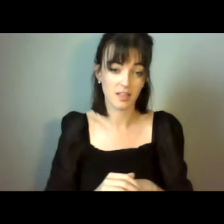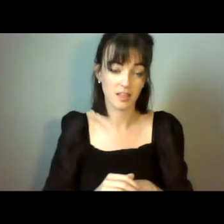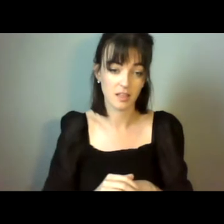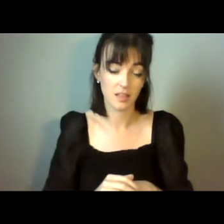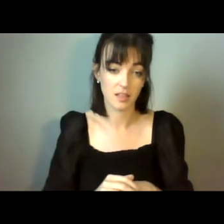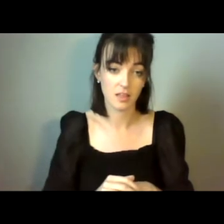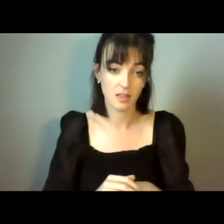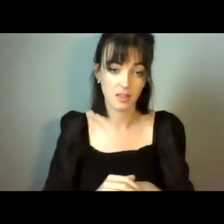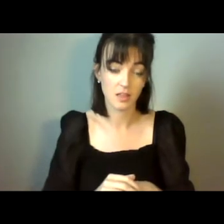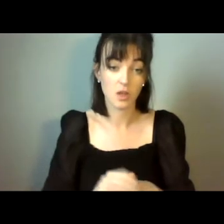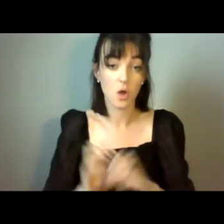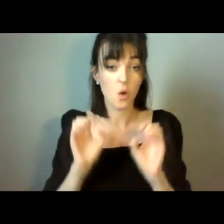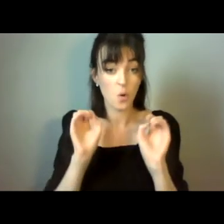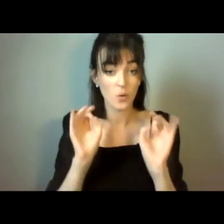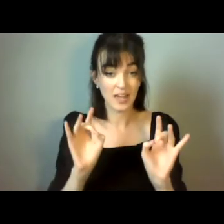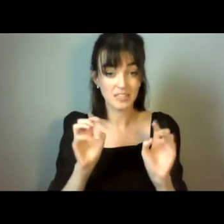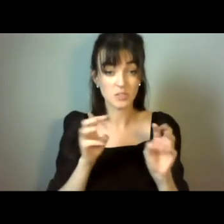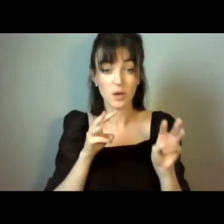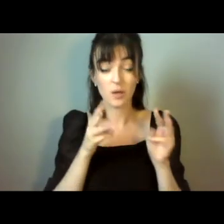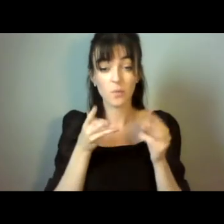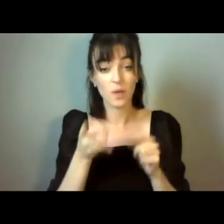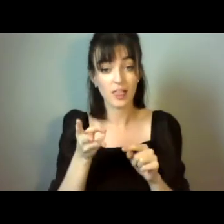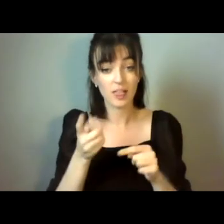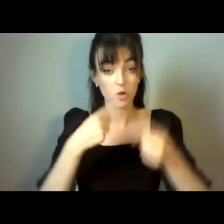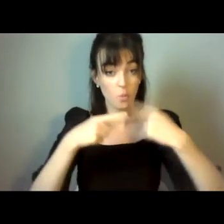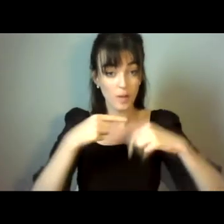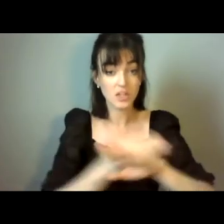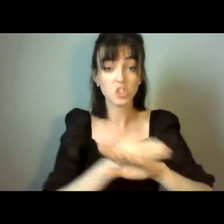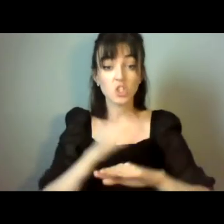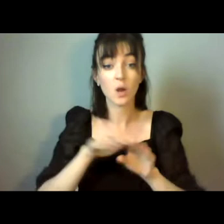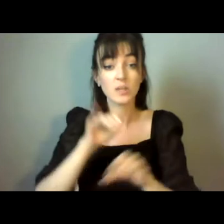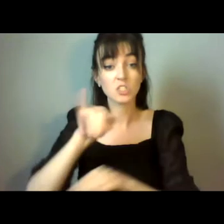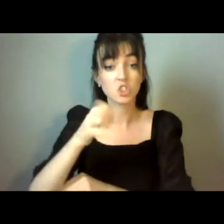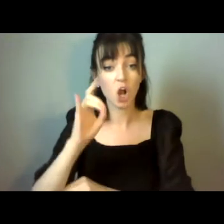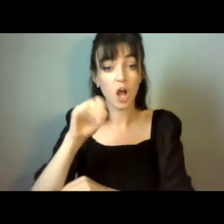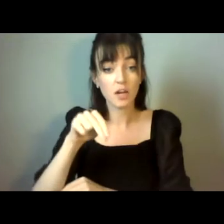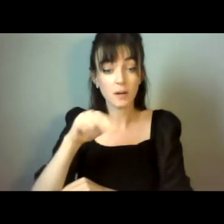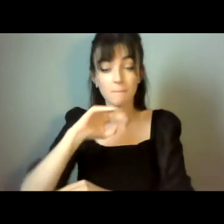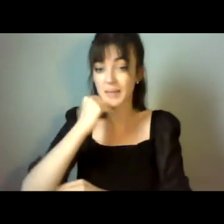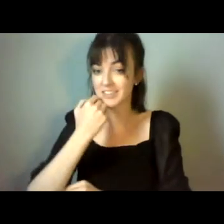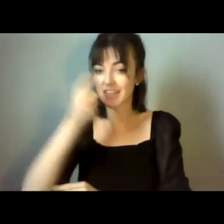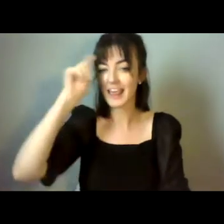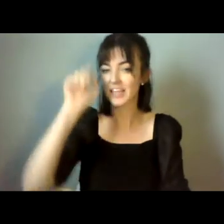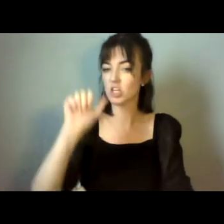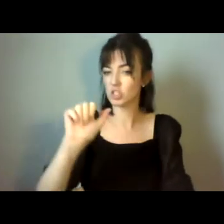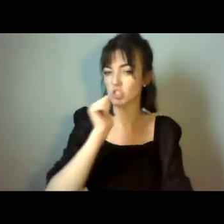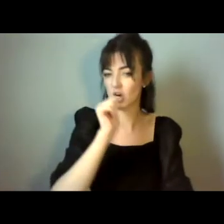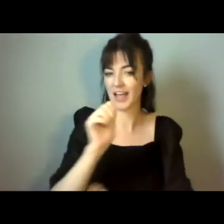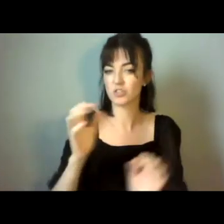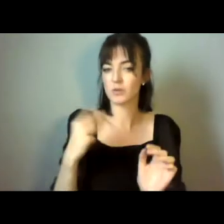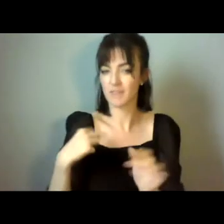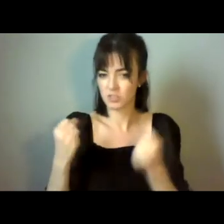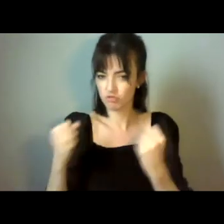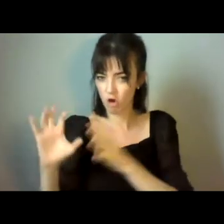OK, I'm going to move back and I think I'll start with John this time, because I think, as I said, John, your answer was very connected to the last